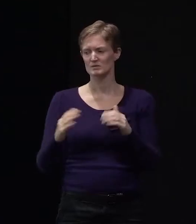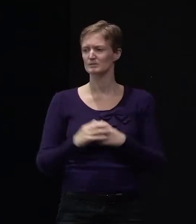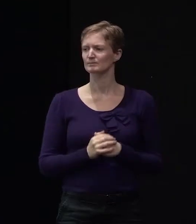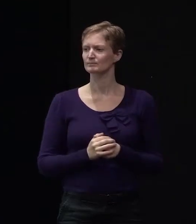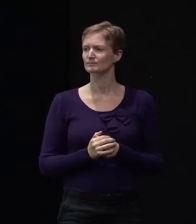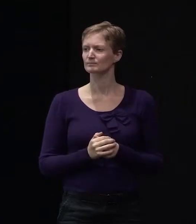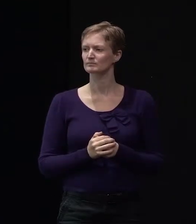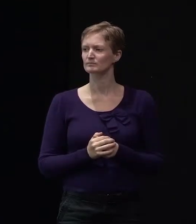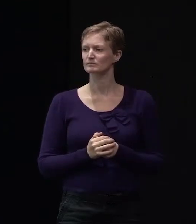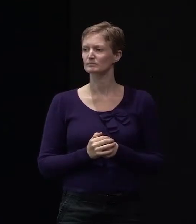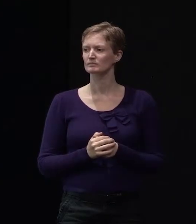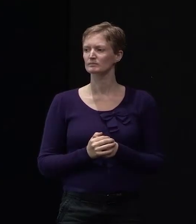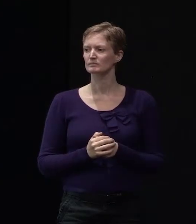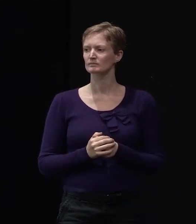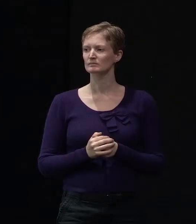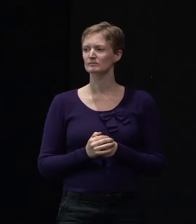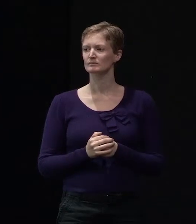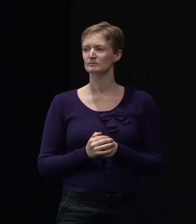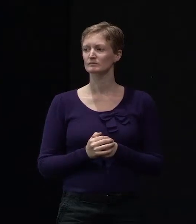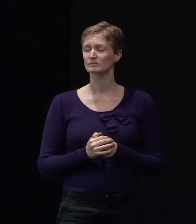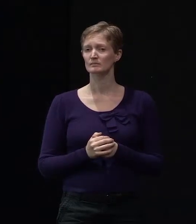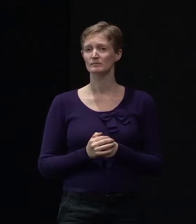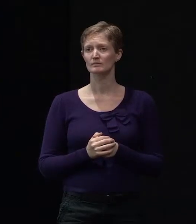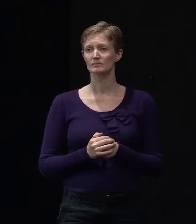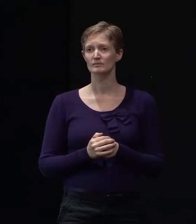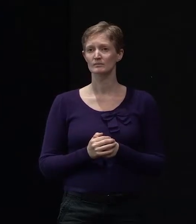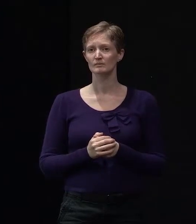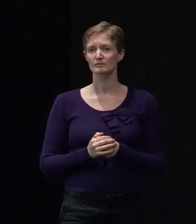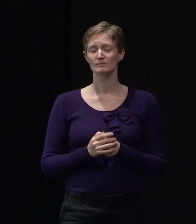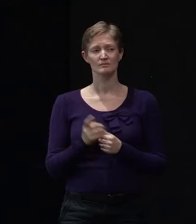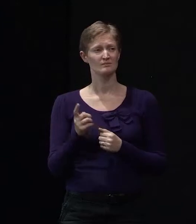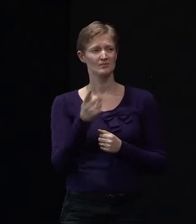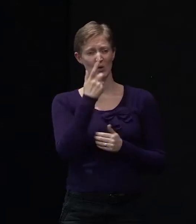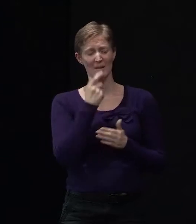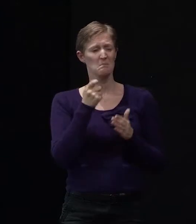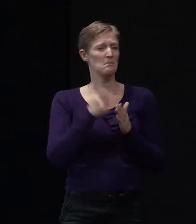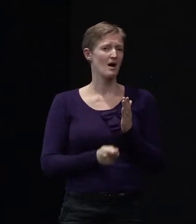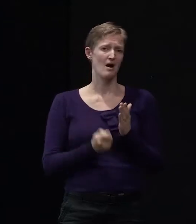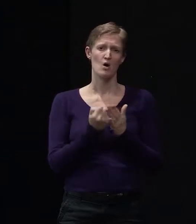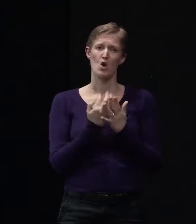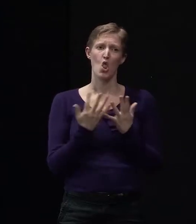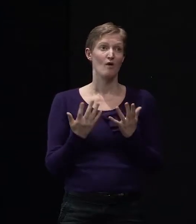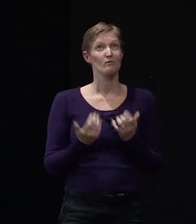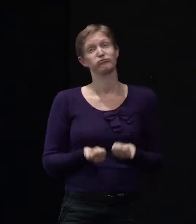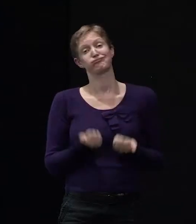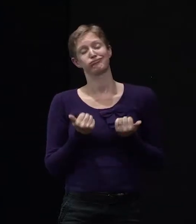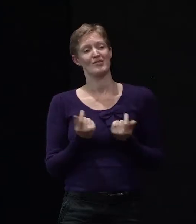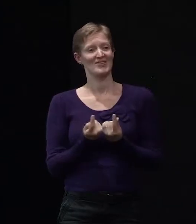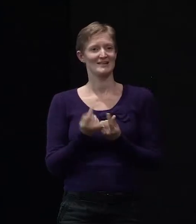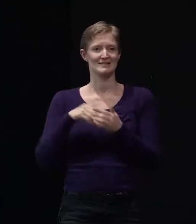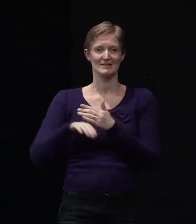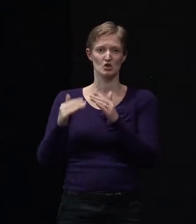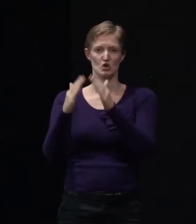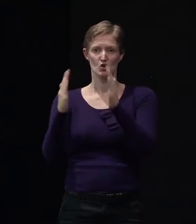There's a lot of stuff that you can buy and put into new houses, but I think it's worth really thinking very